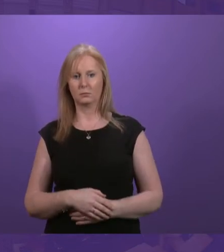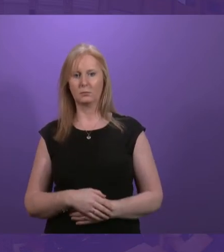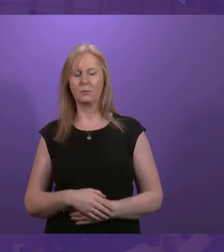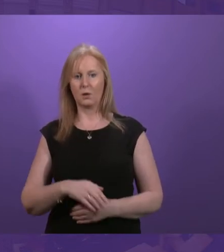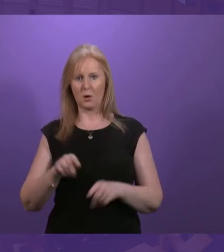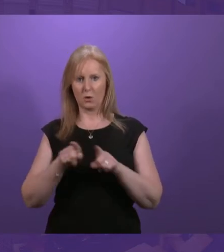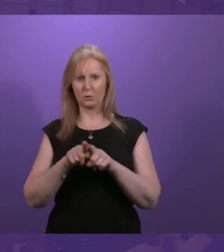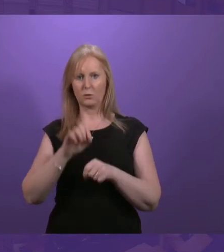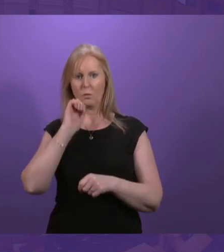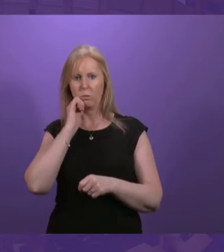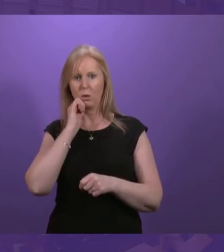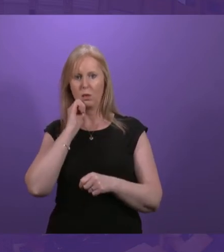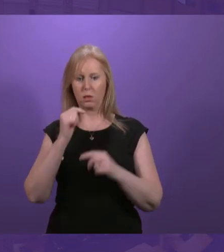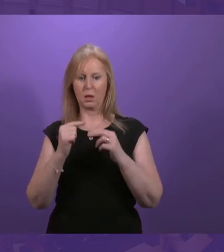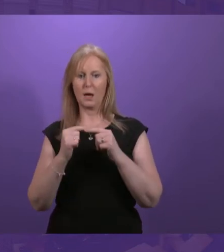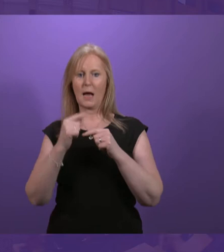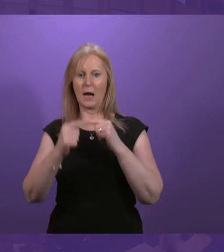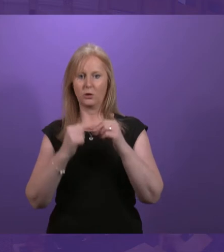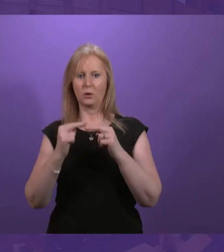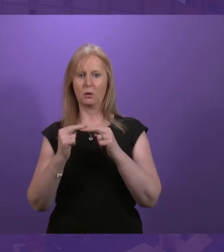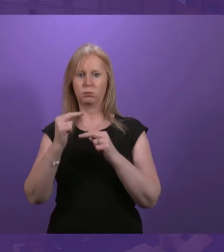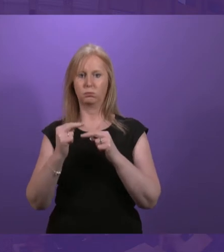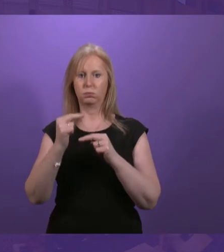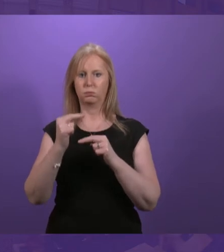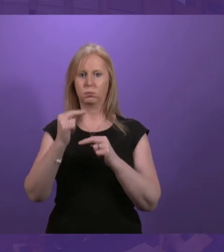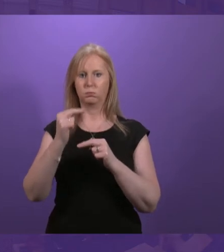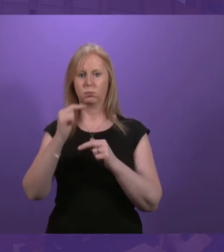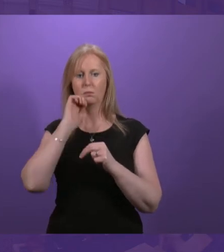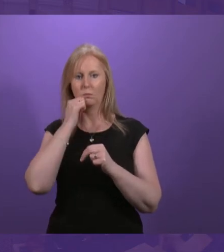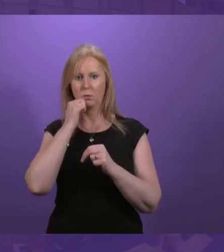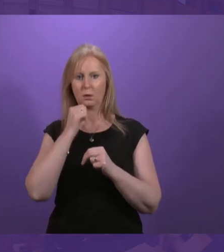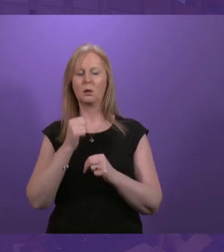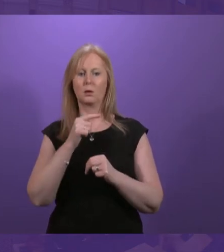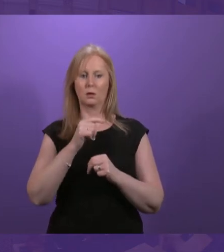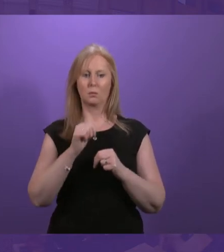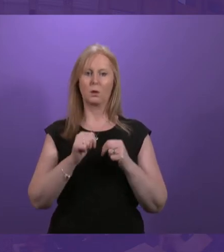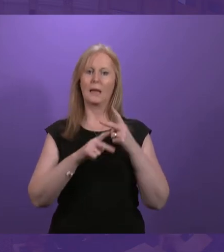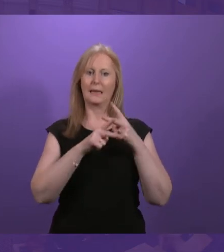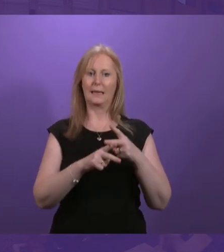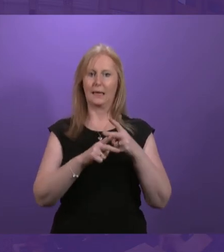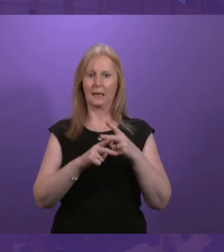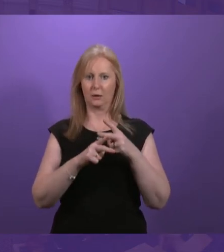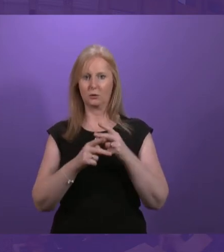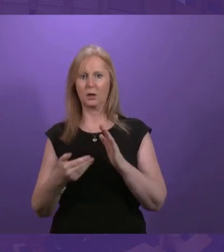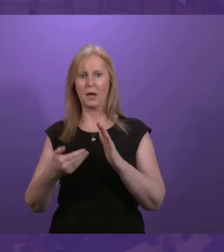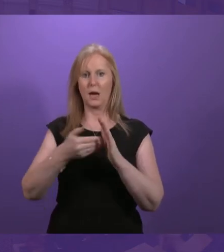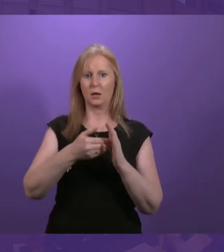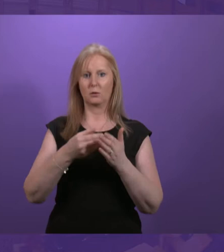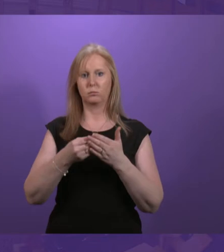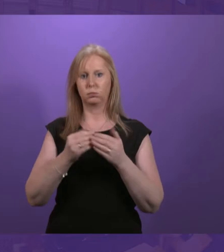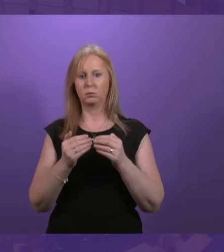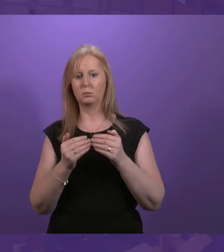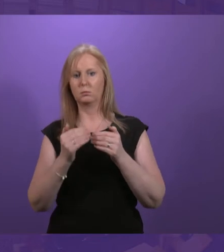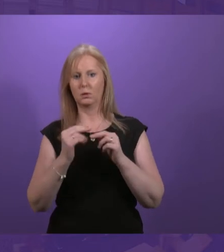increase the supplement annually in line with inflation, and in 2019 carers will receive an extra £452.40 compared with